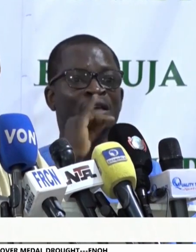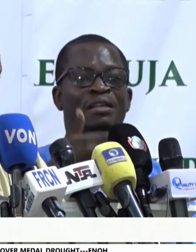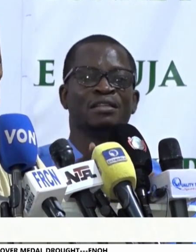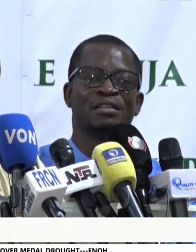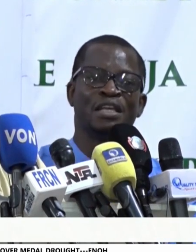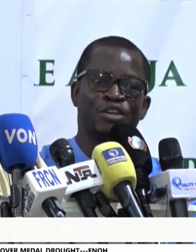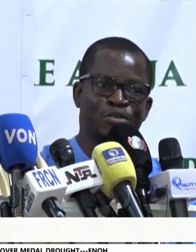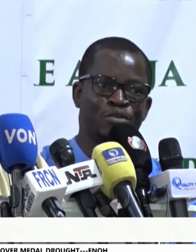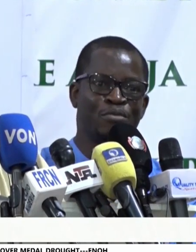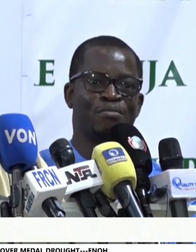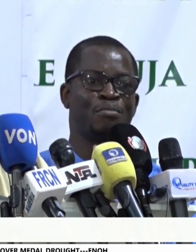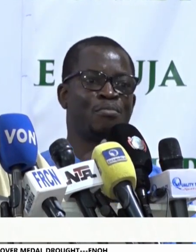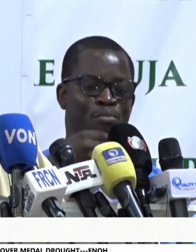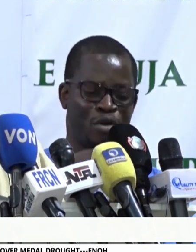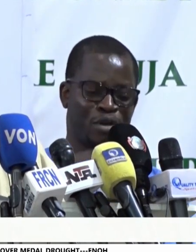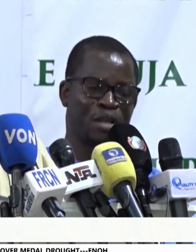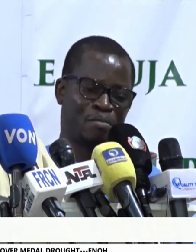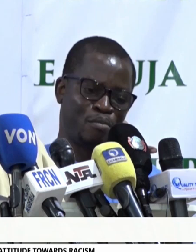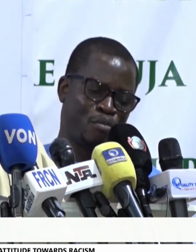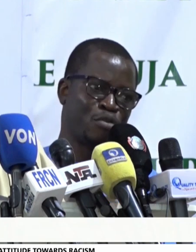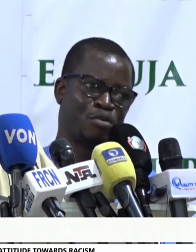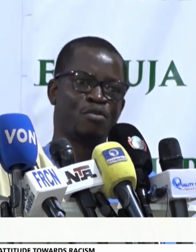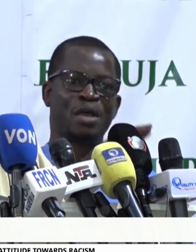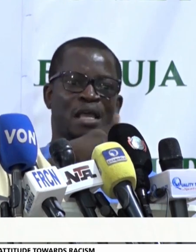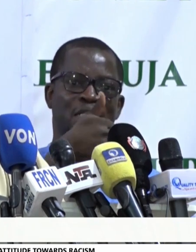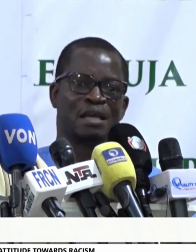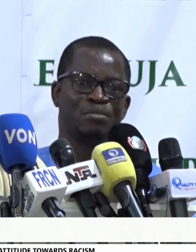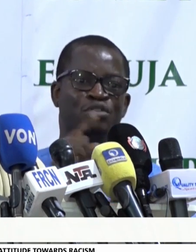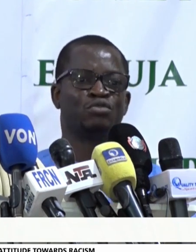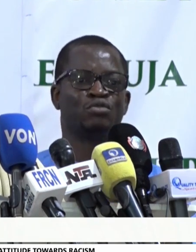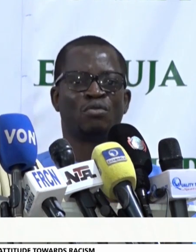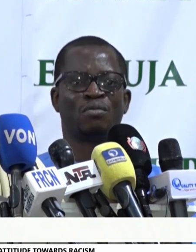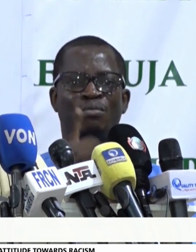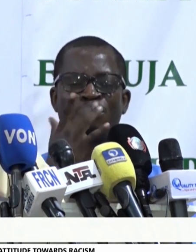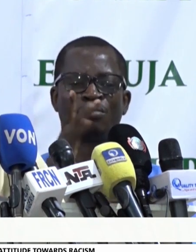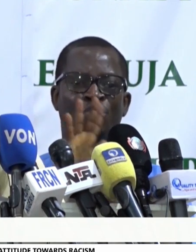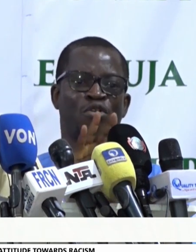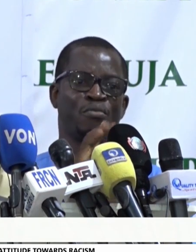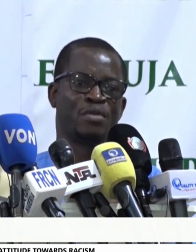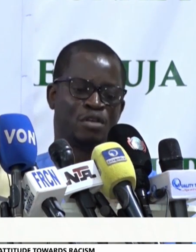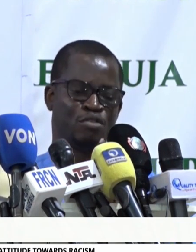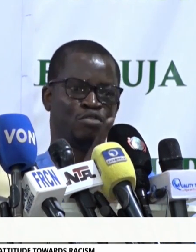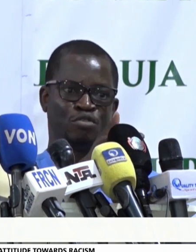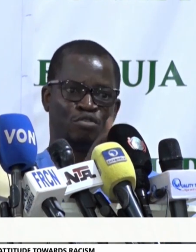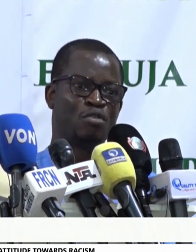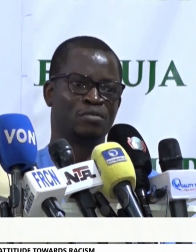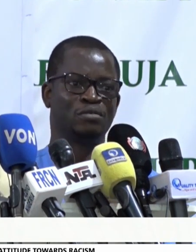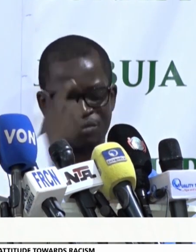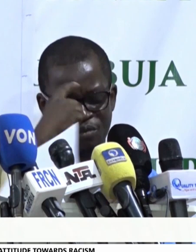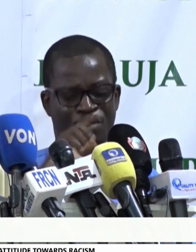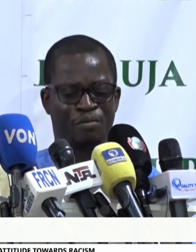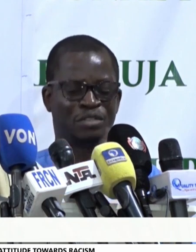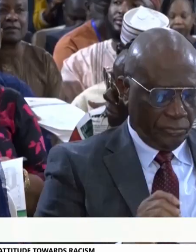consumer credit operation established to guarantee access to low cost and flexible consumer